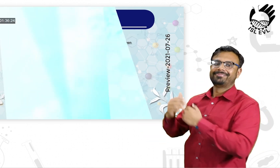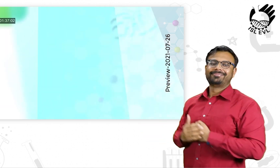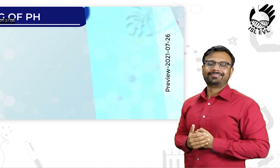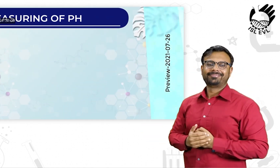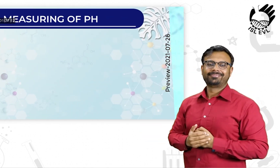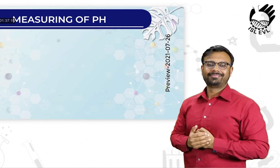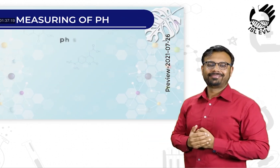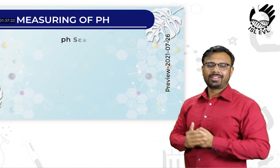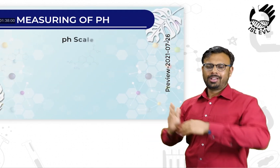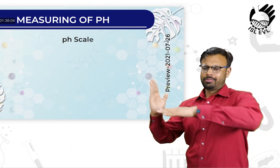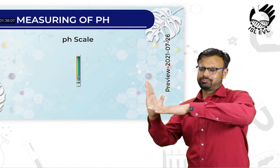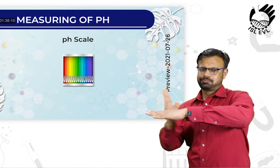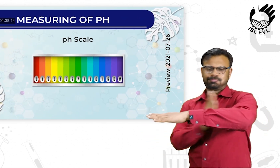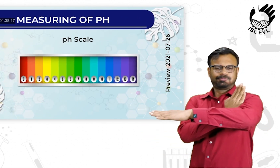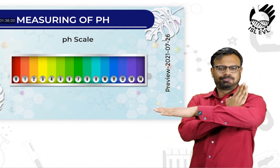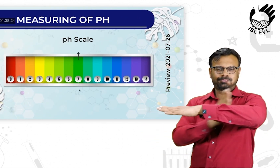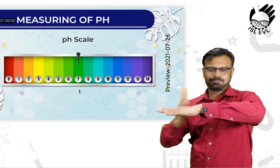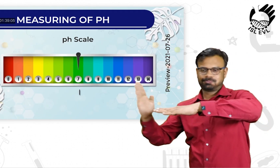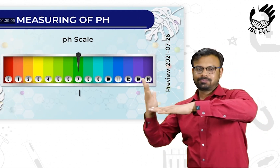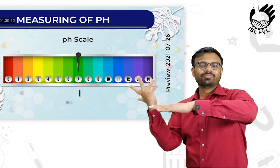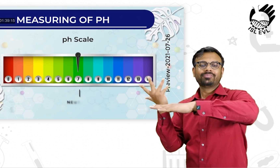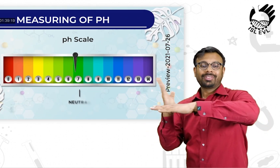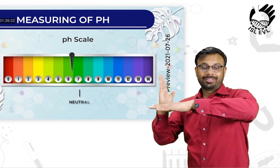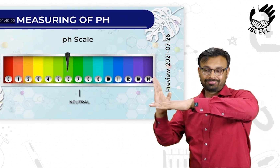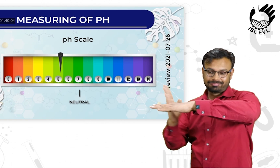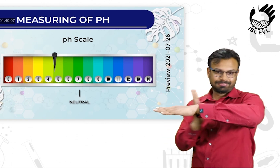Medium. Measuring of pH.